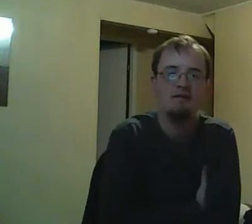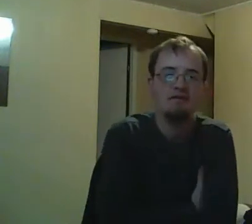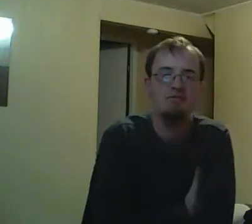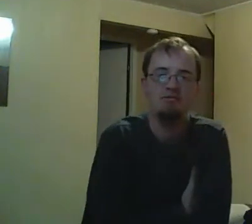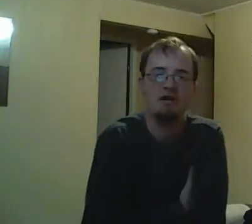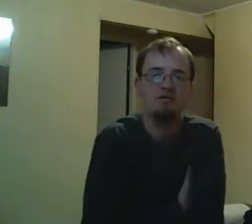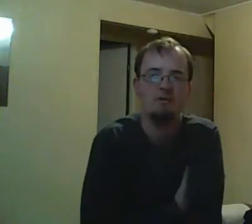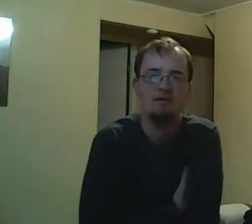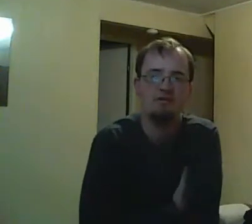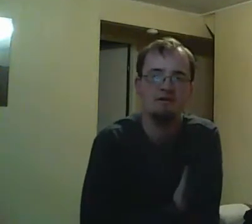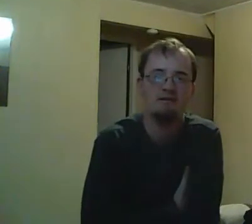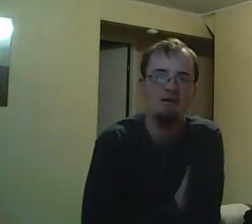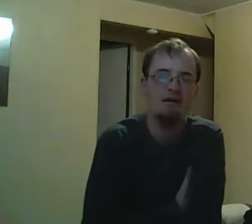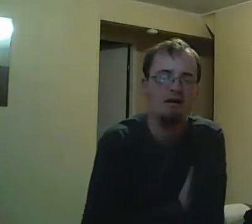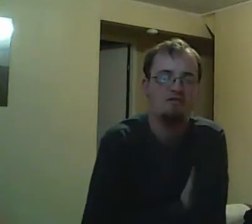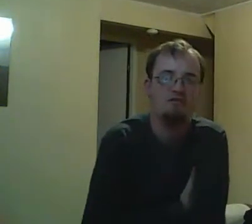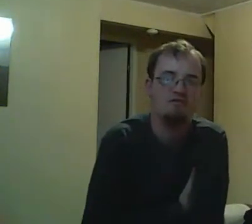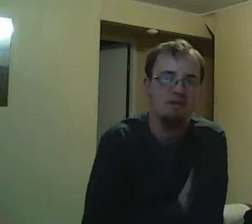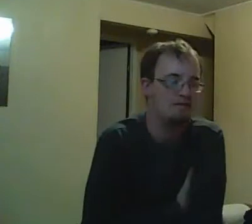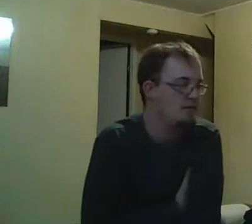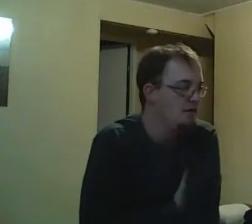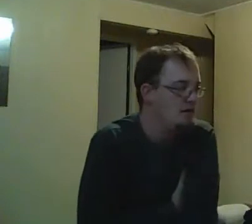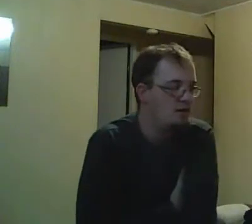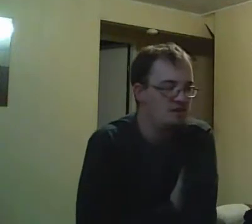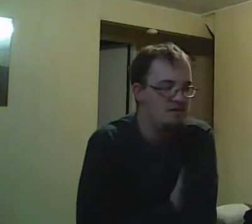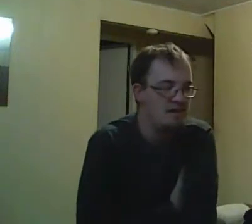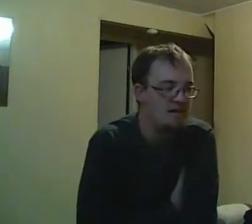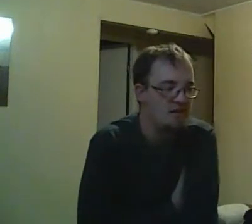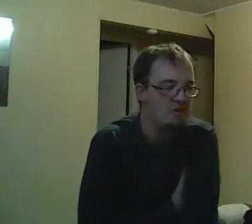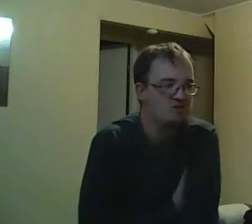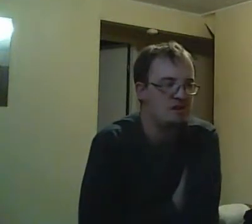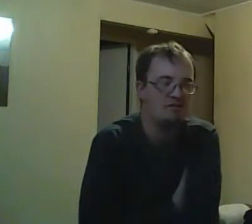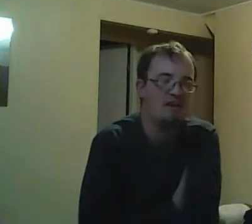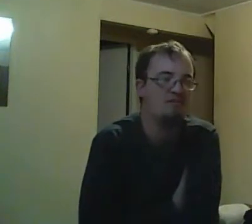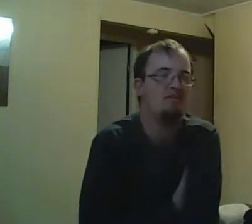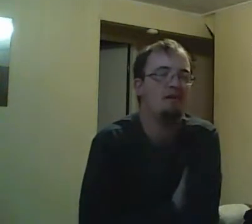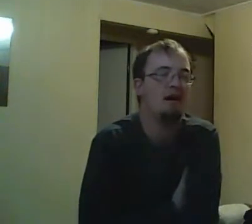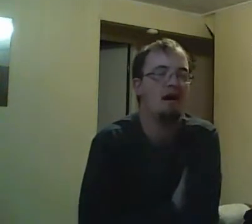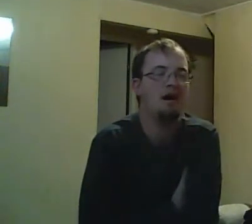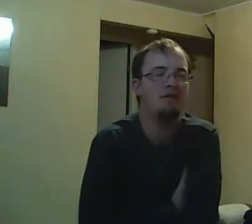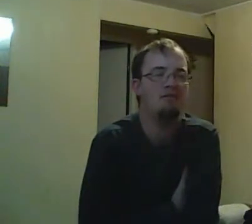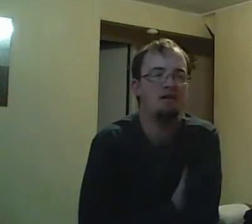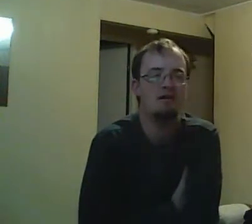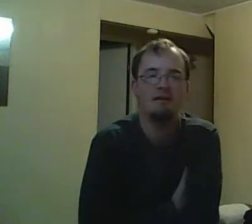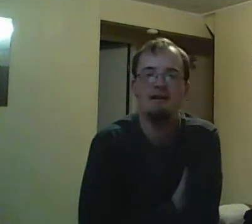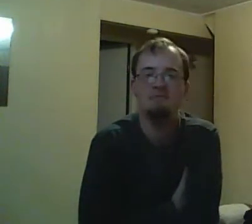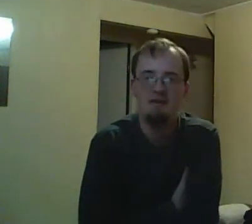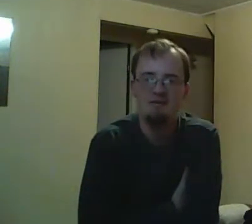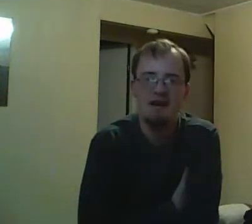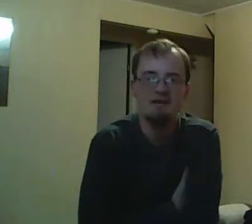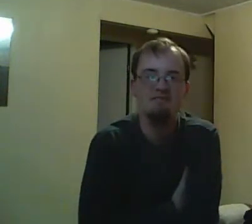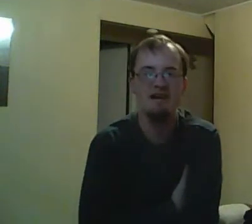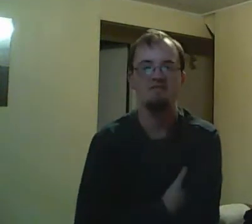probably noted. And Snake points that out as saying, with the breakfast club, these kids don't really know anything.